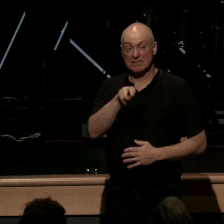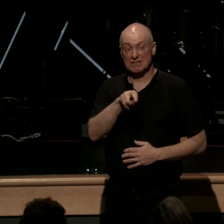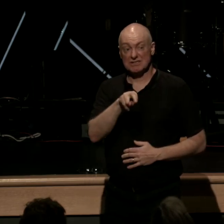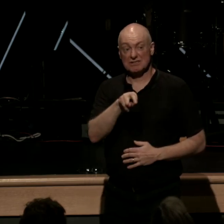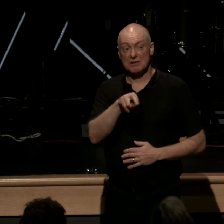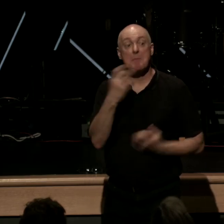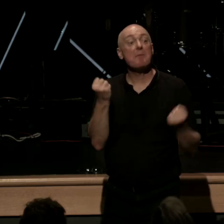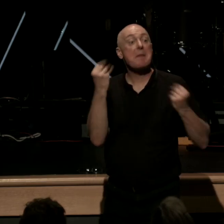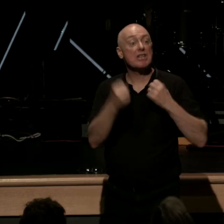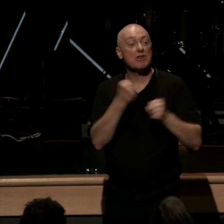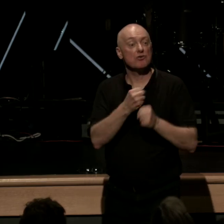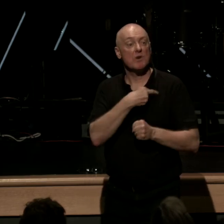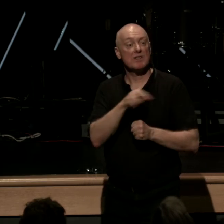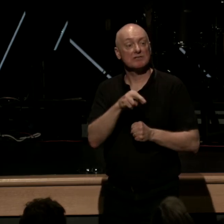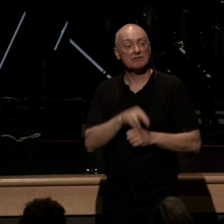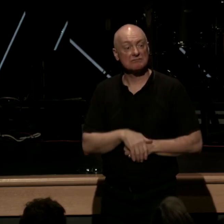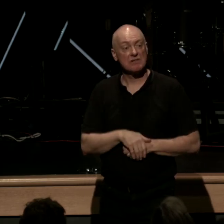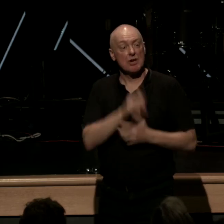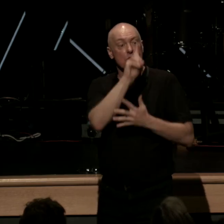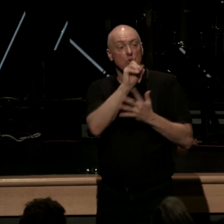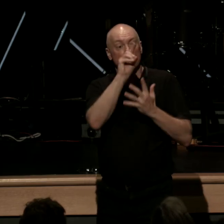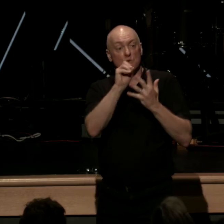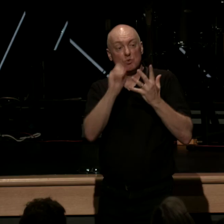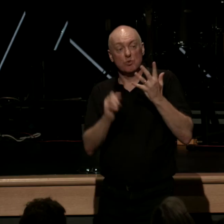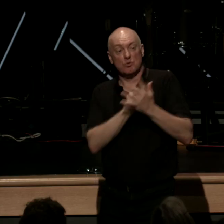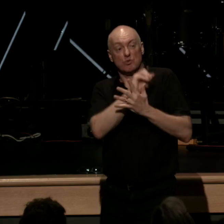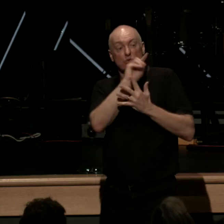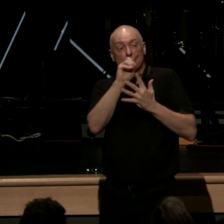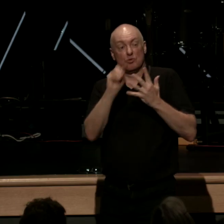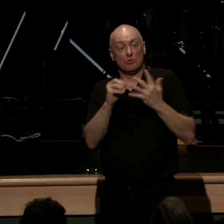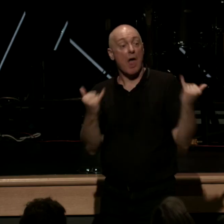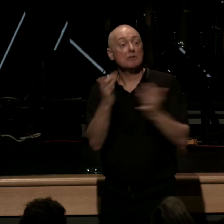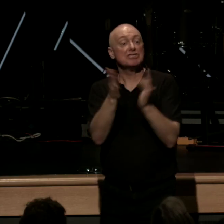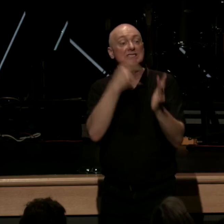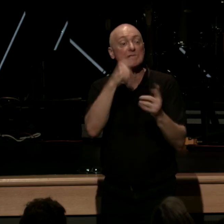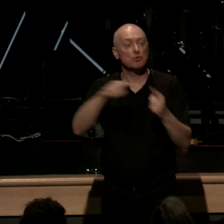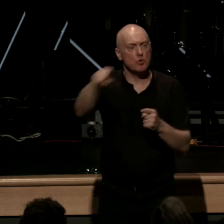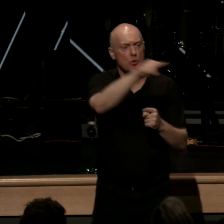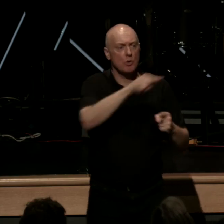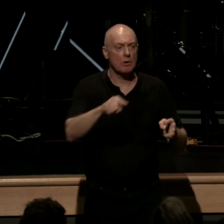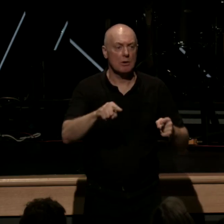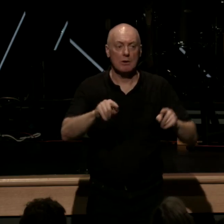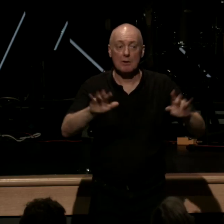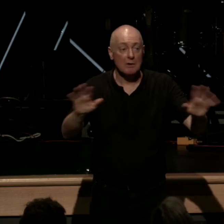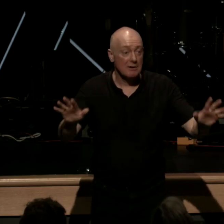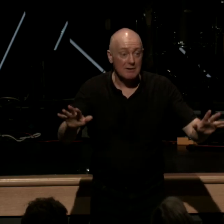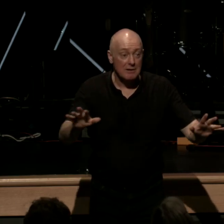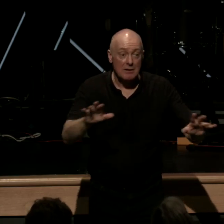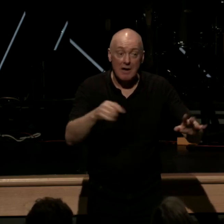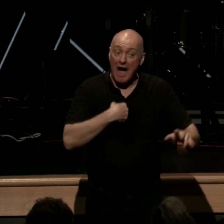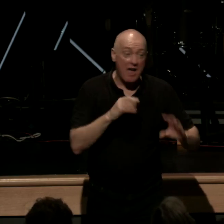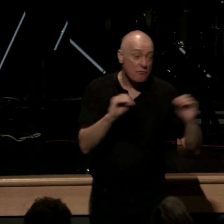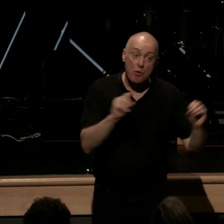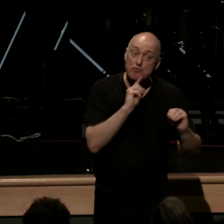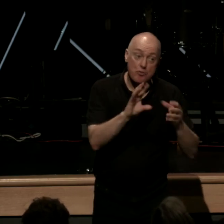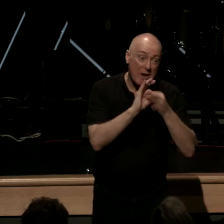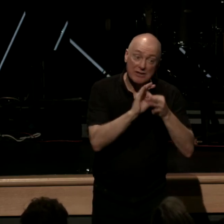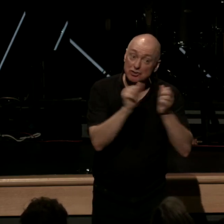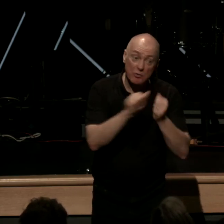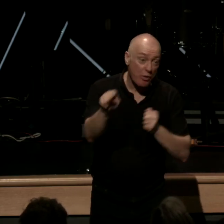decades and at this moment jesus says there's been no true relationship you can